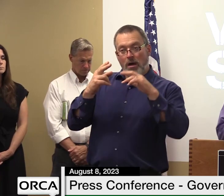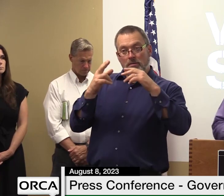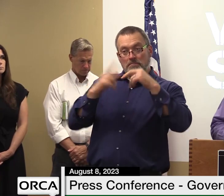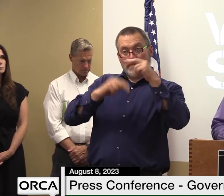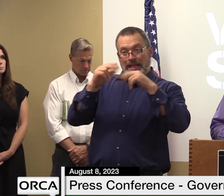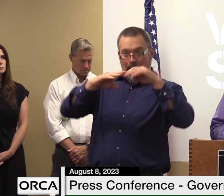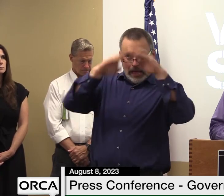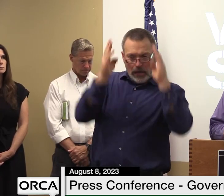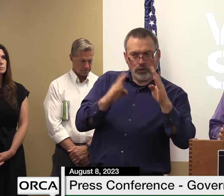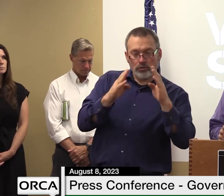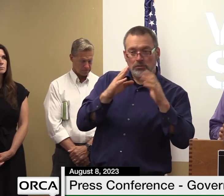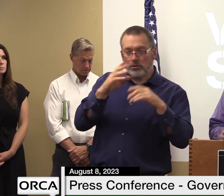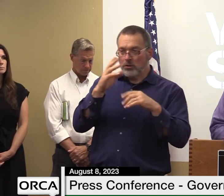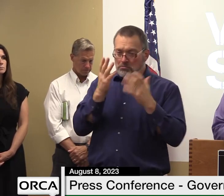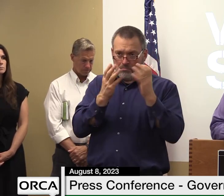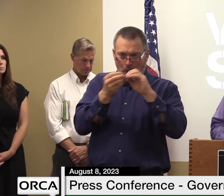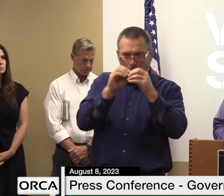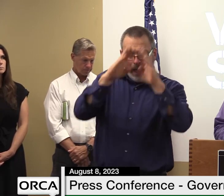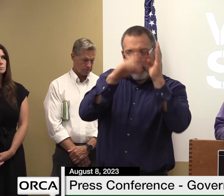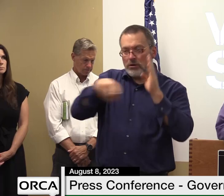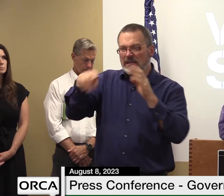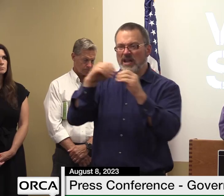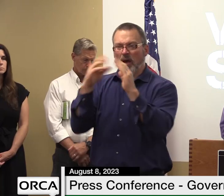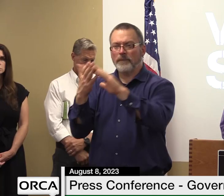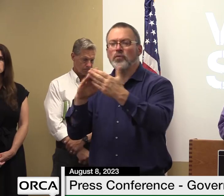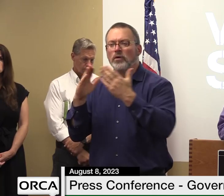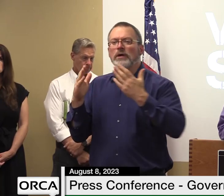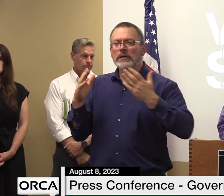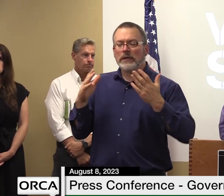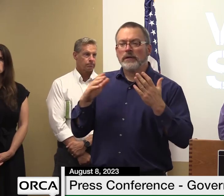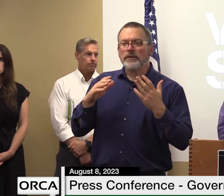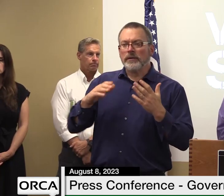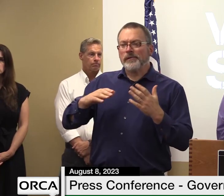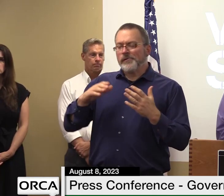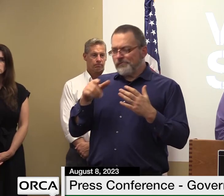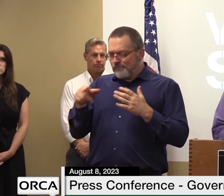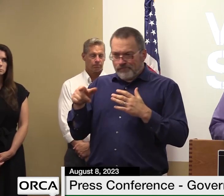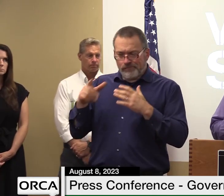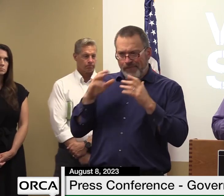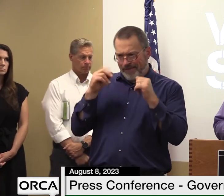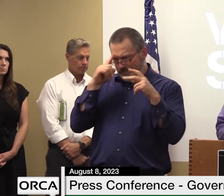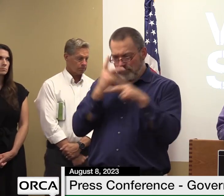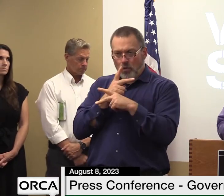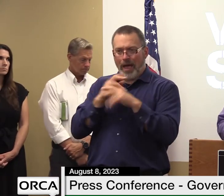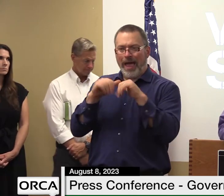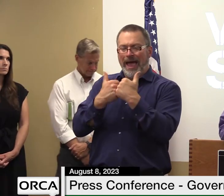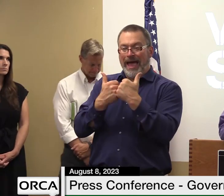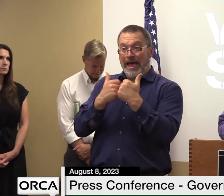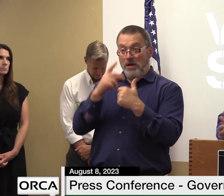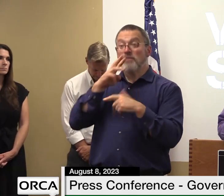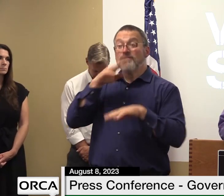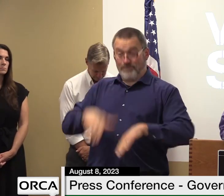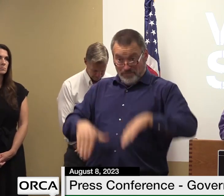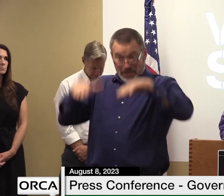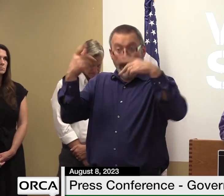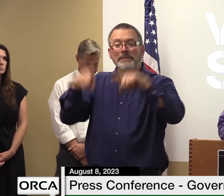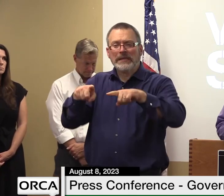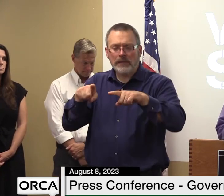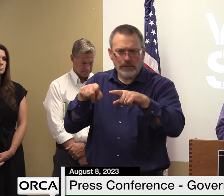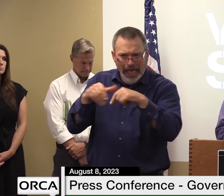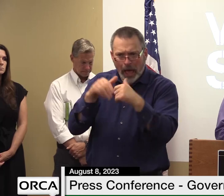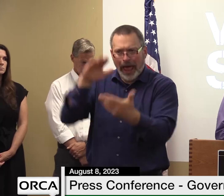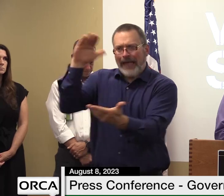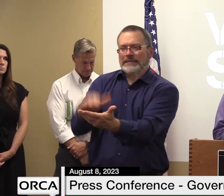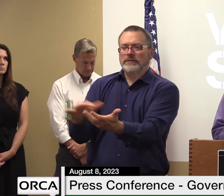we can't prevent the possibility of flood damage that's not something that really can ever be done but we can harden and mitigate as much as possible